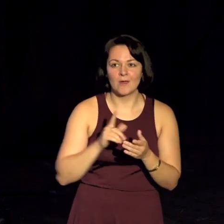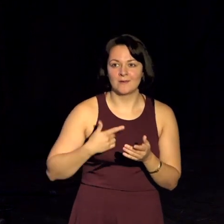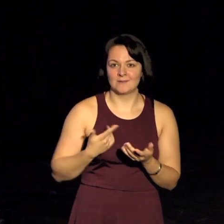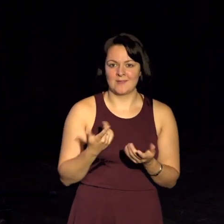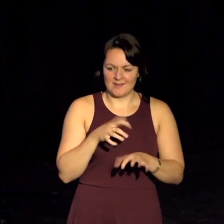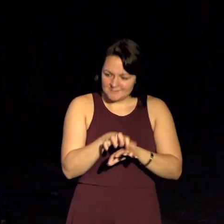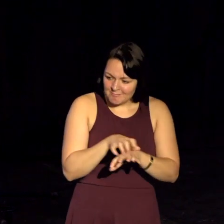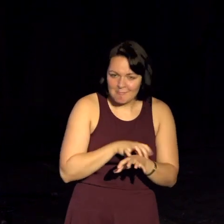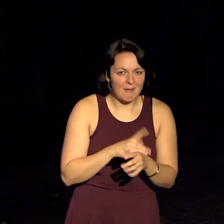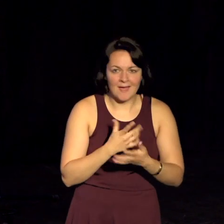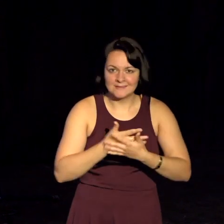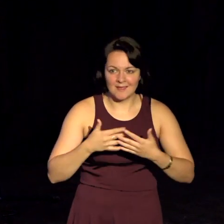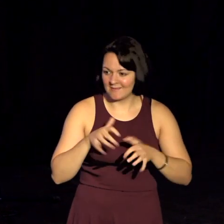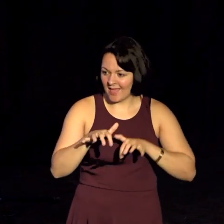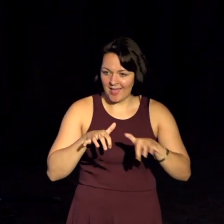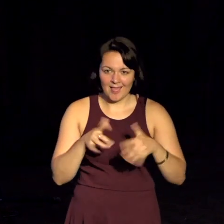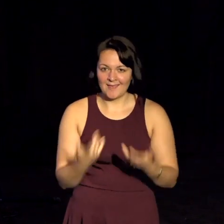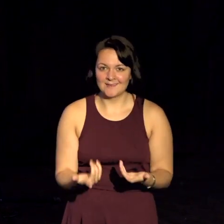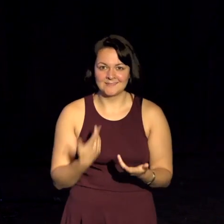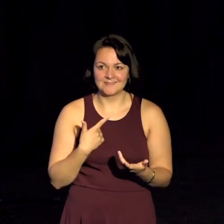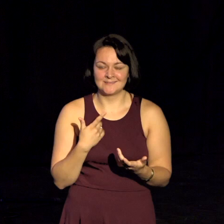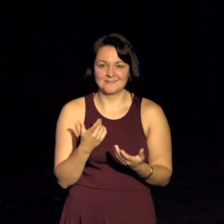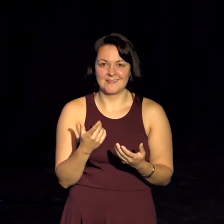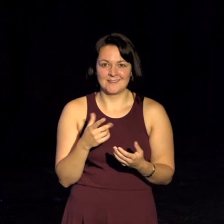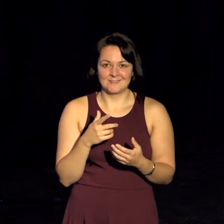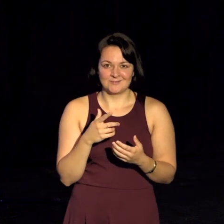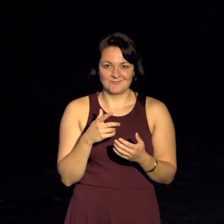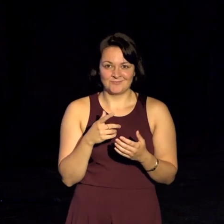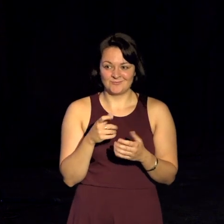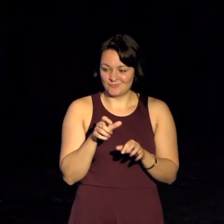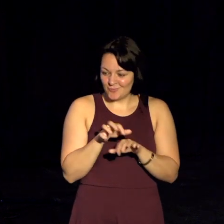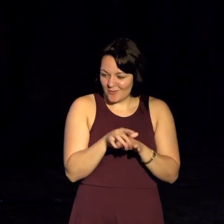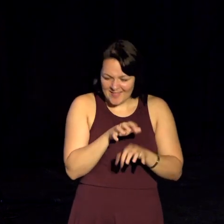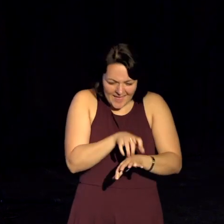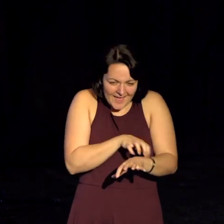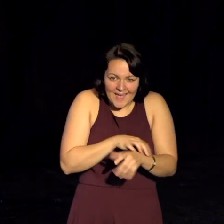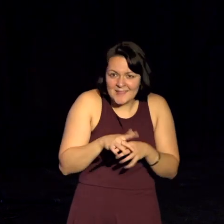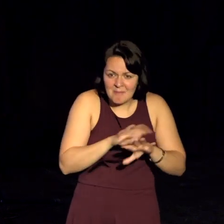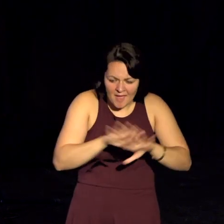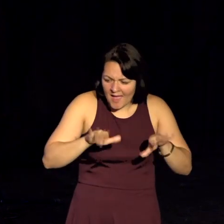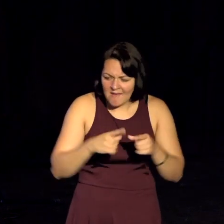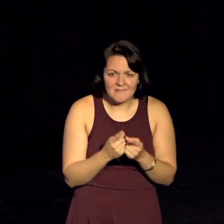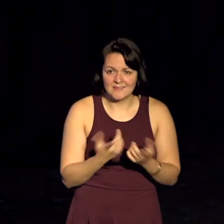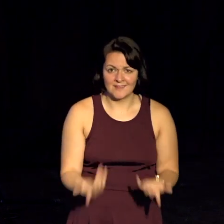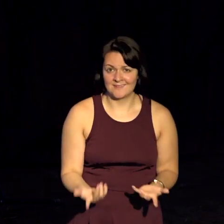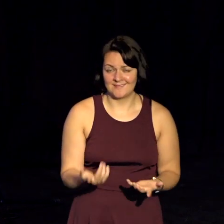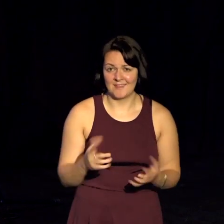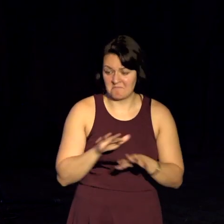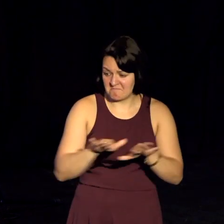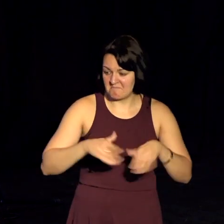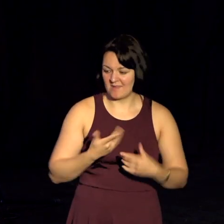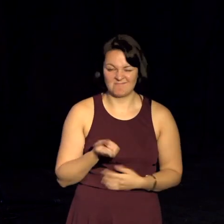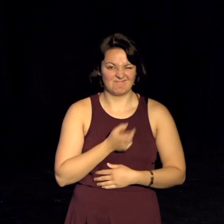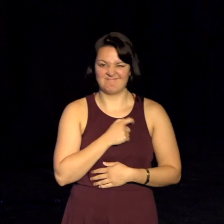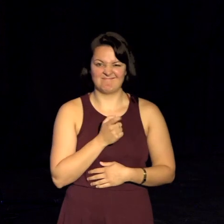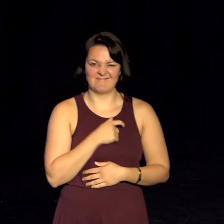lizards, disgusting flying cockroaches that get into everything. None of that terrified